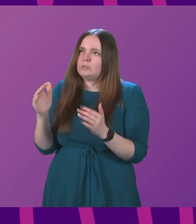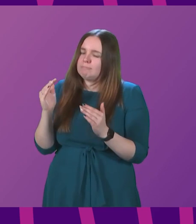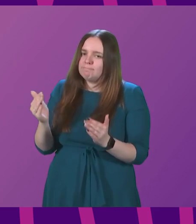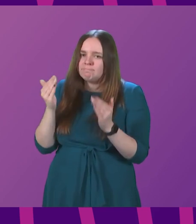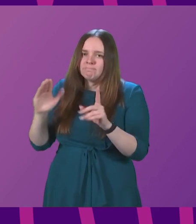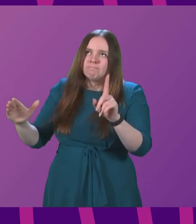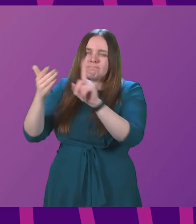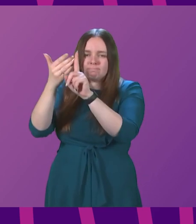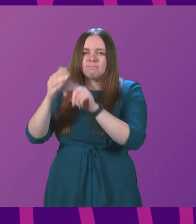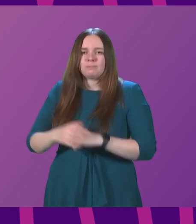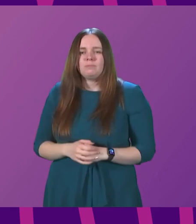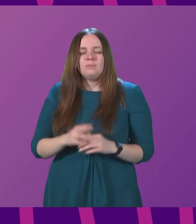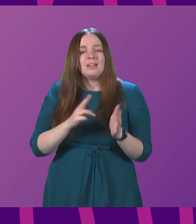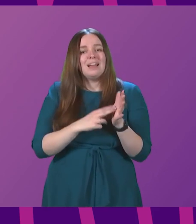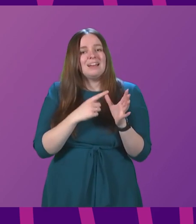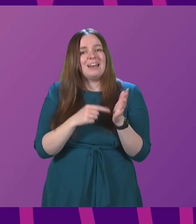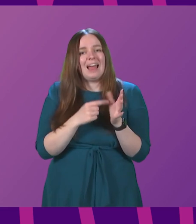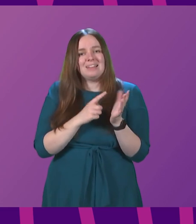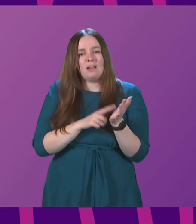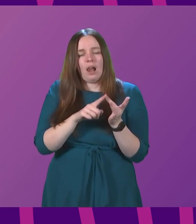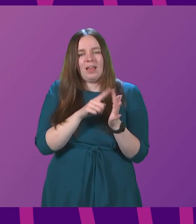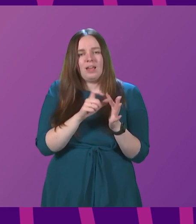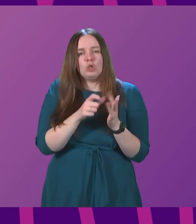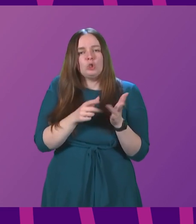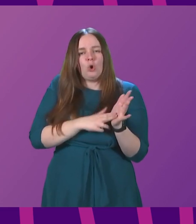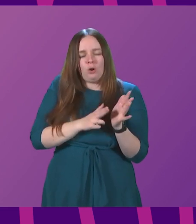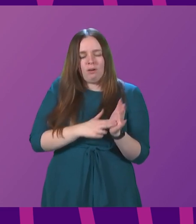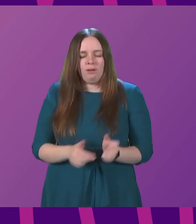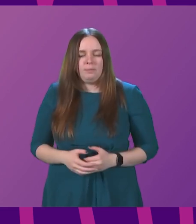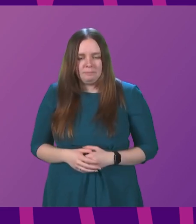I call Natalie Dawn to be followed by Sue Webber.